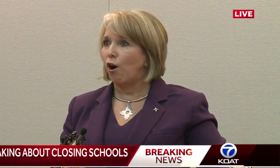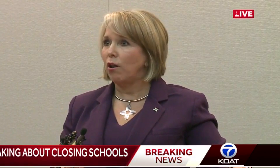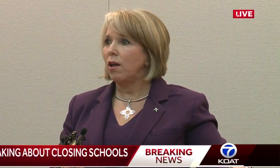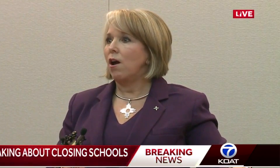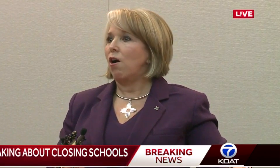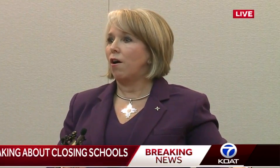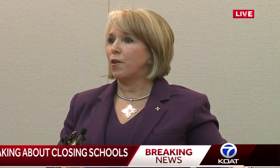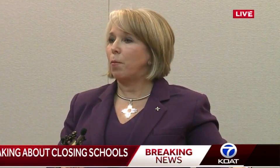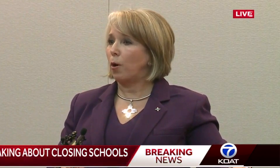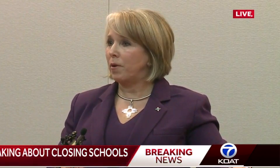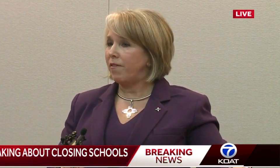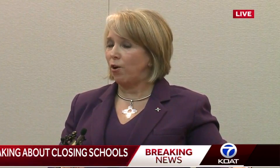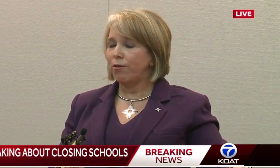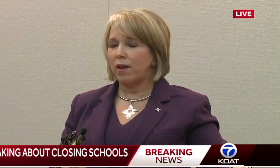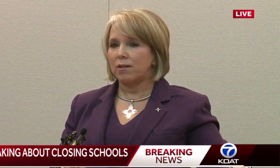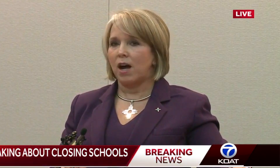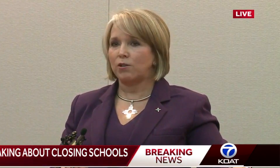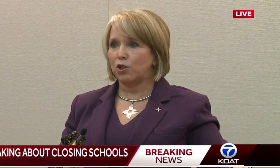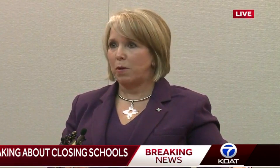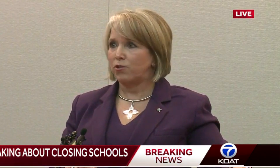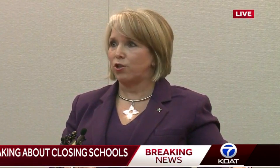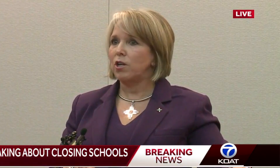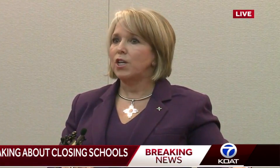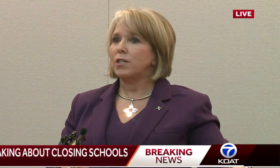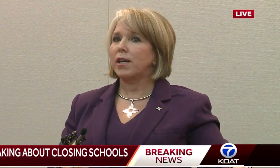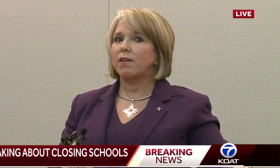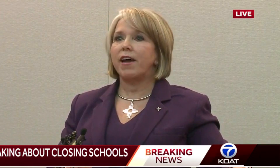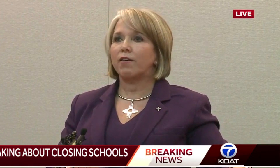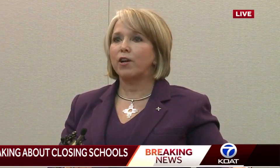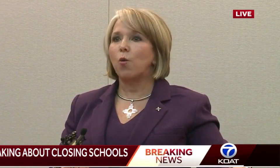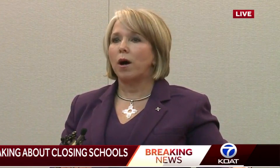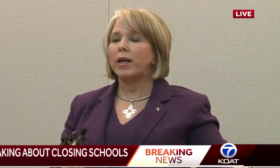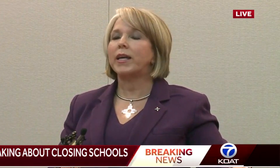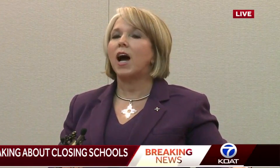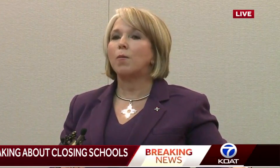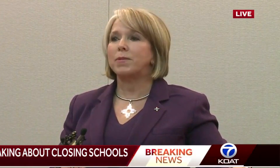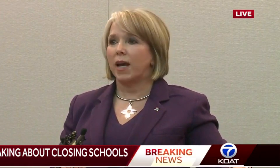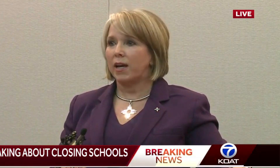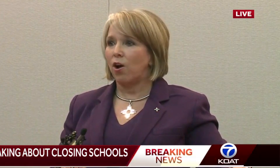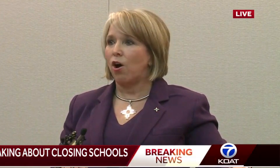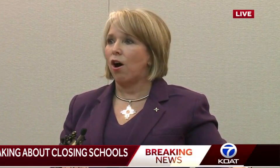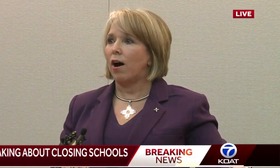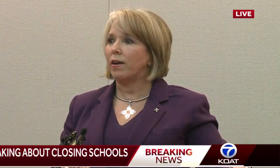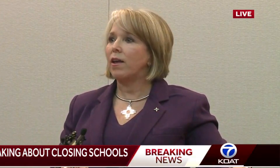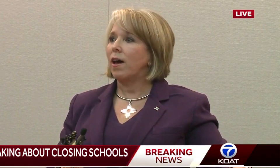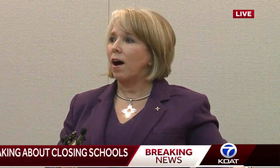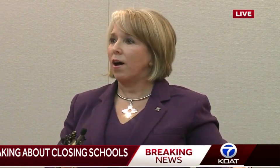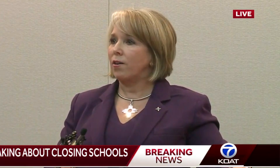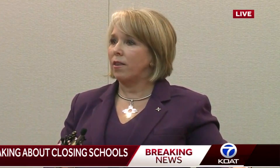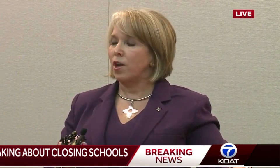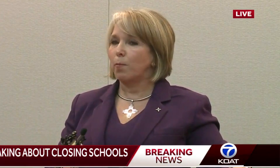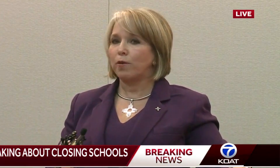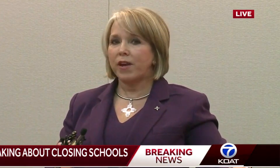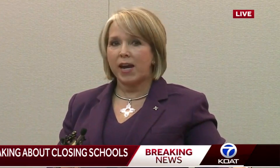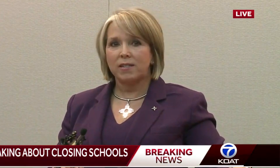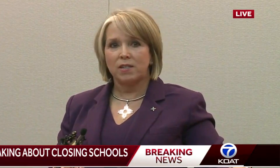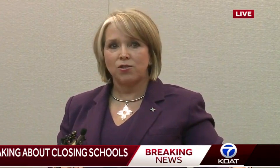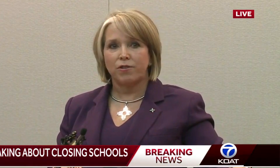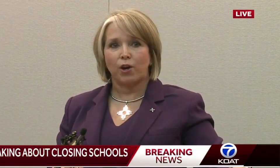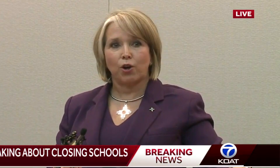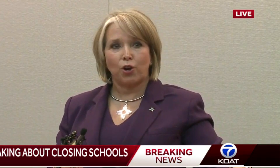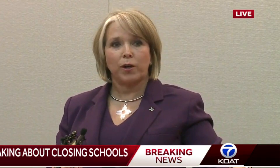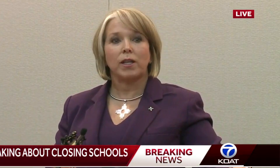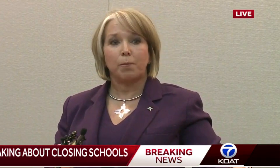and I'm going to call on the Department of Health and Dr. Smeltzer to give everyone an update on the number of